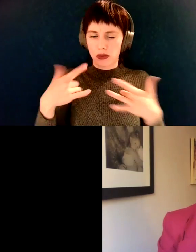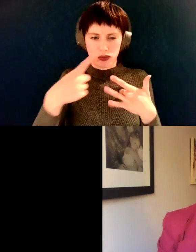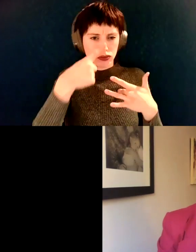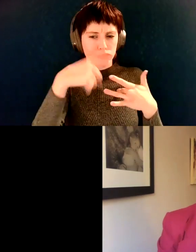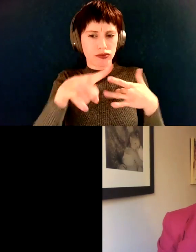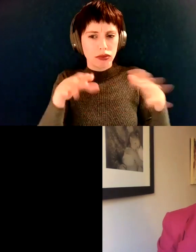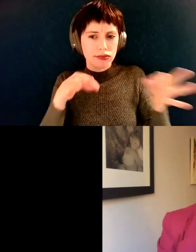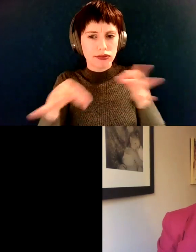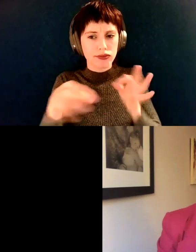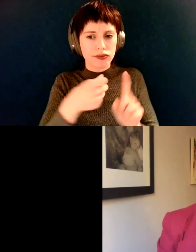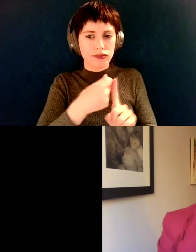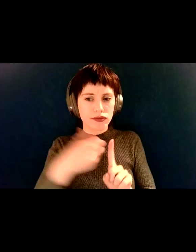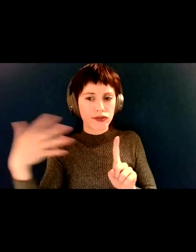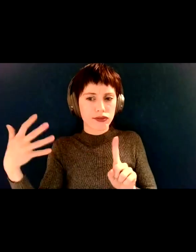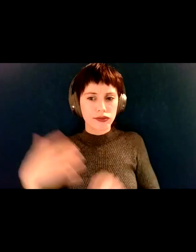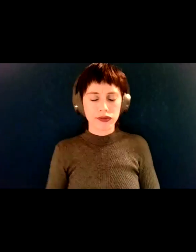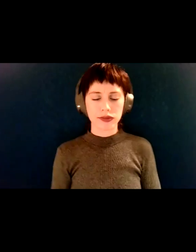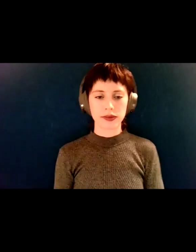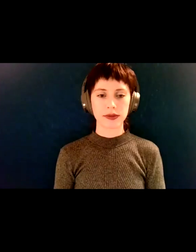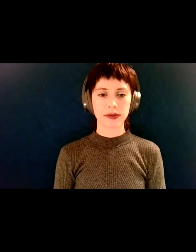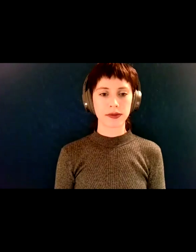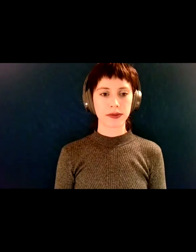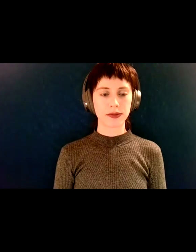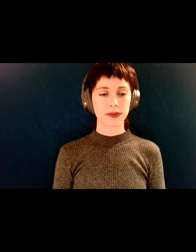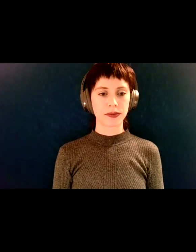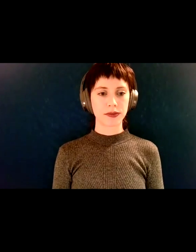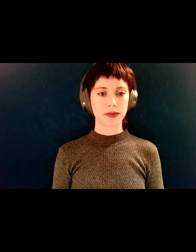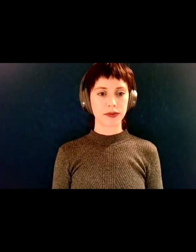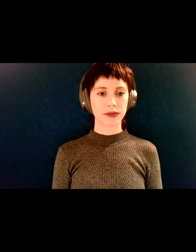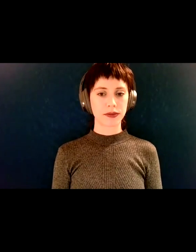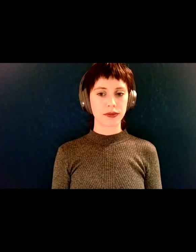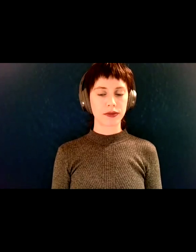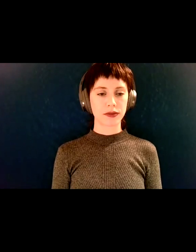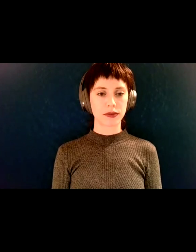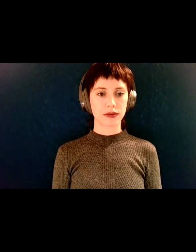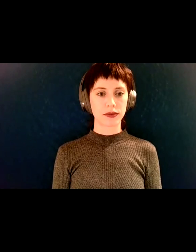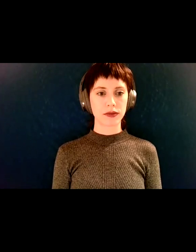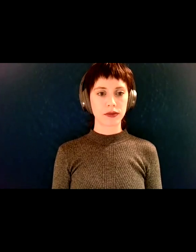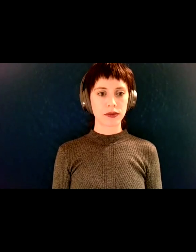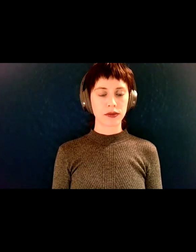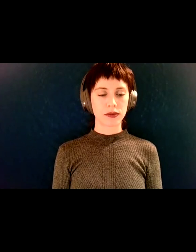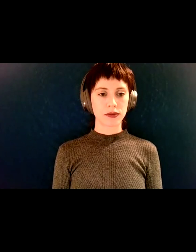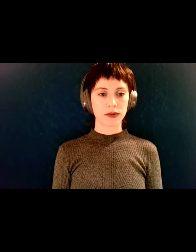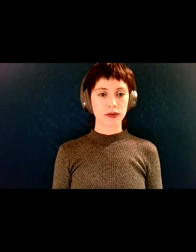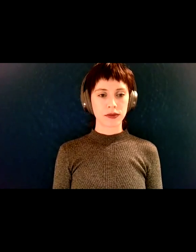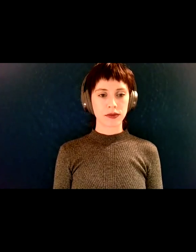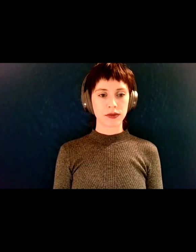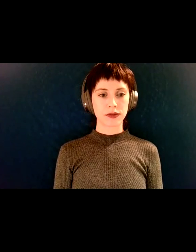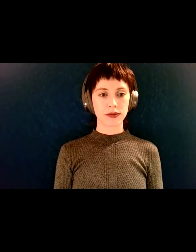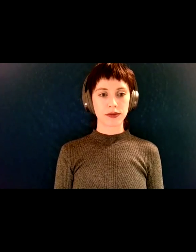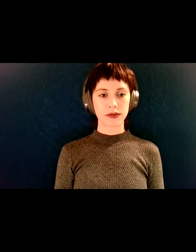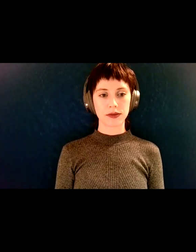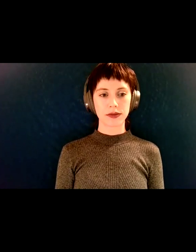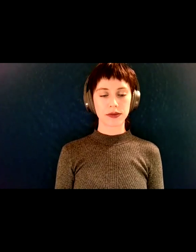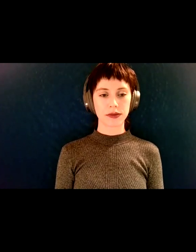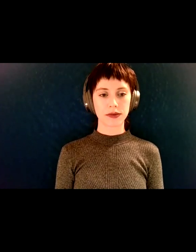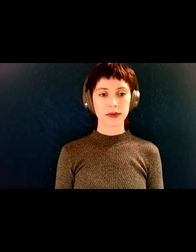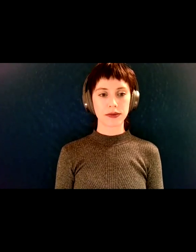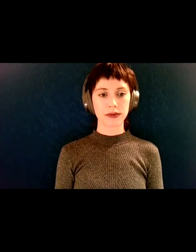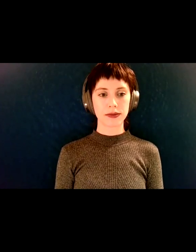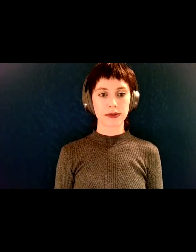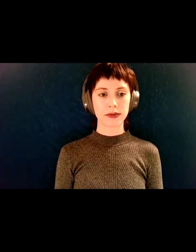Yeah, I feel like of the work is getting